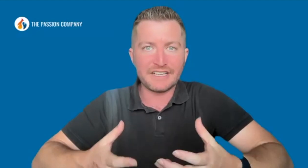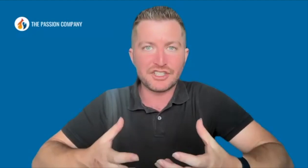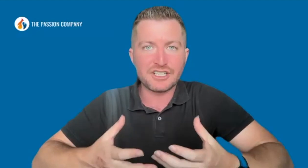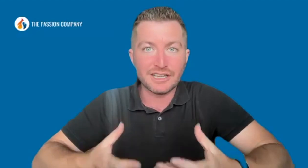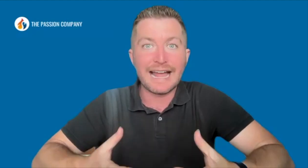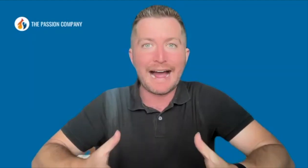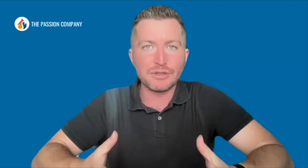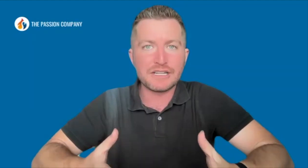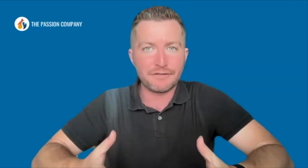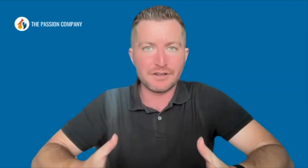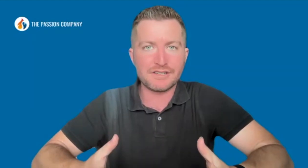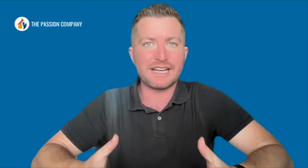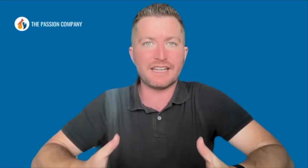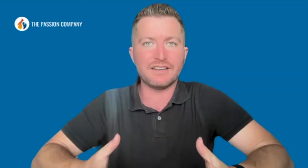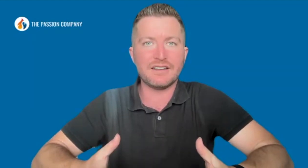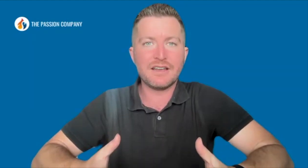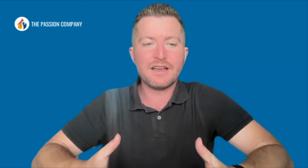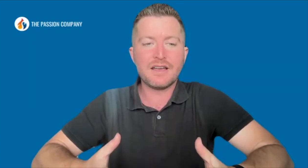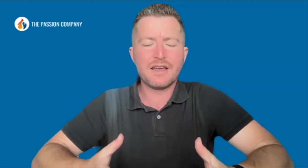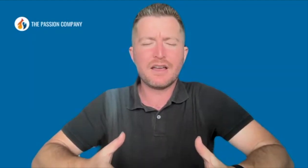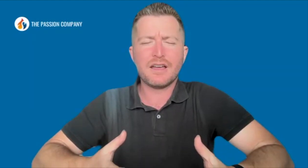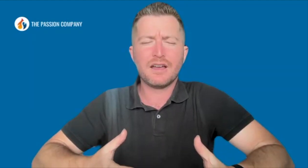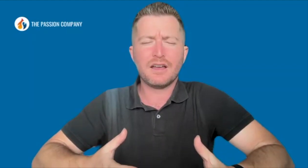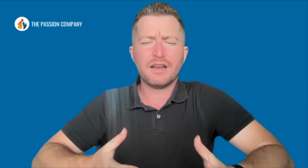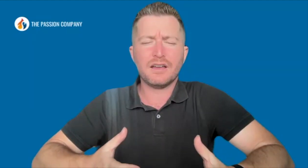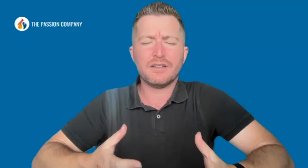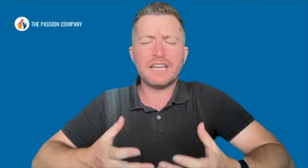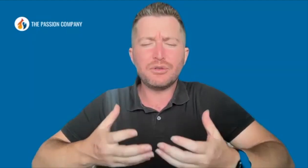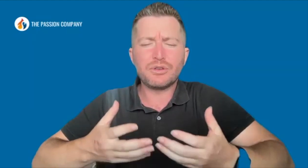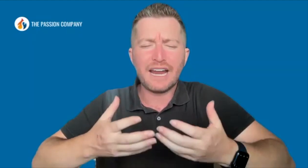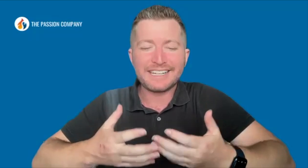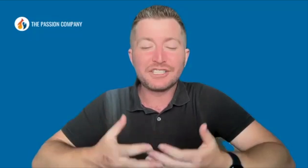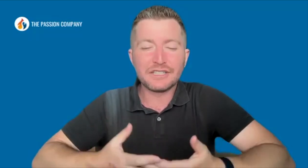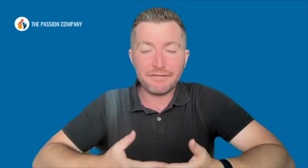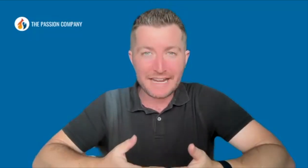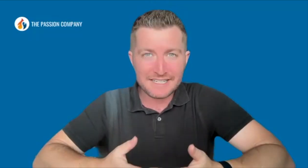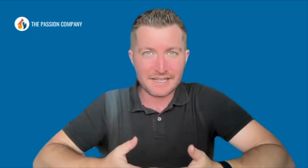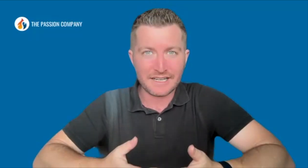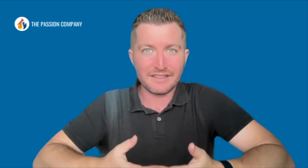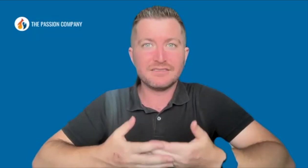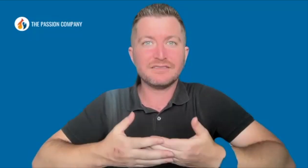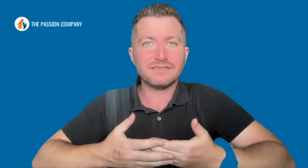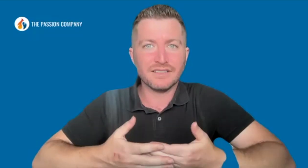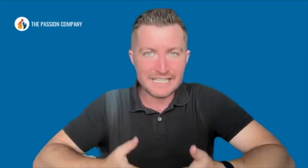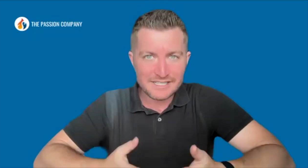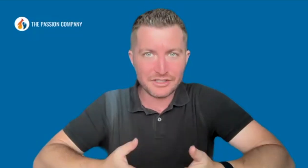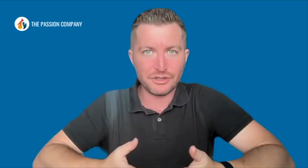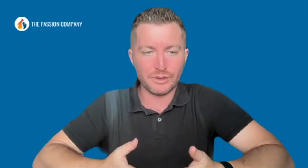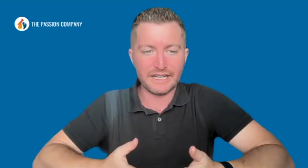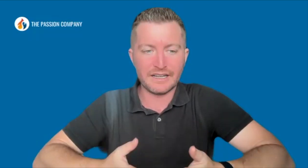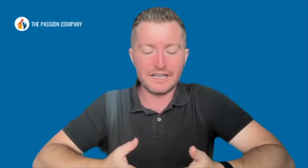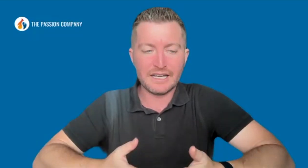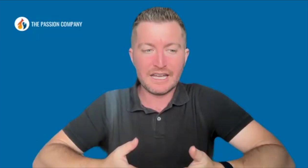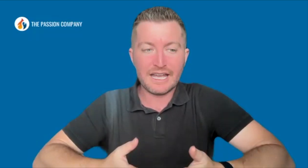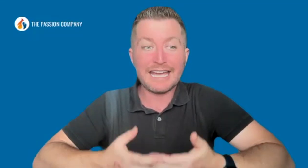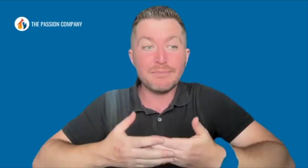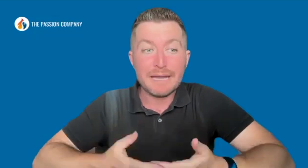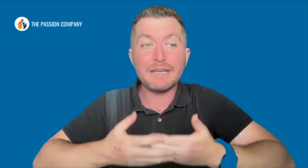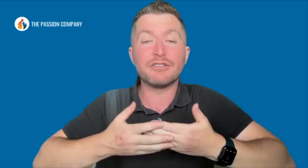just allows it for a second, then you can actually face it, listen to it, and maybe there's